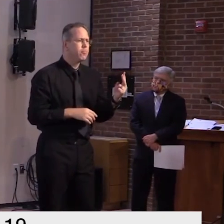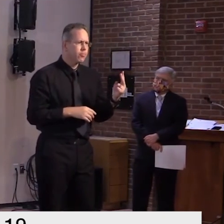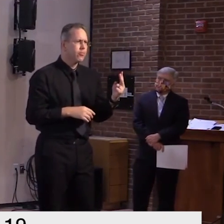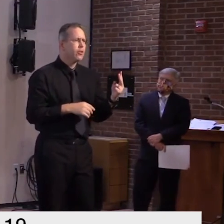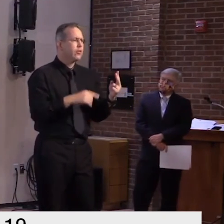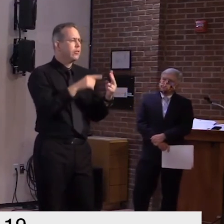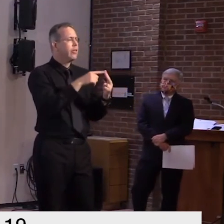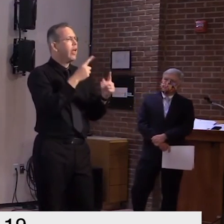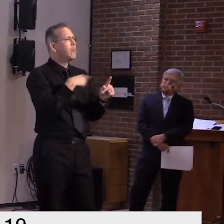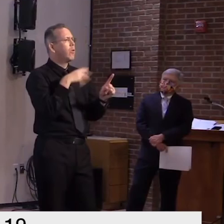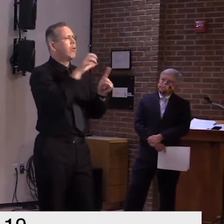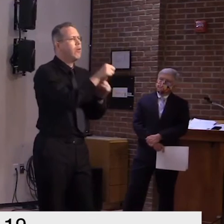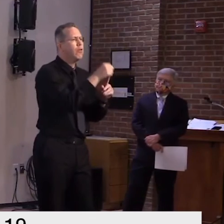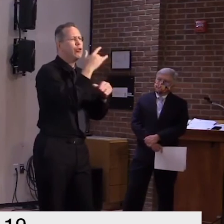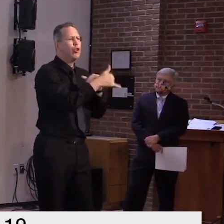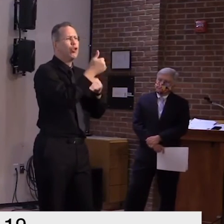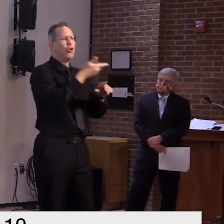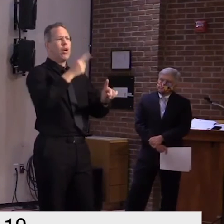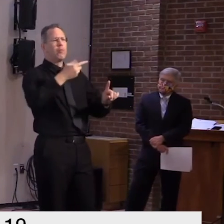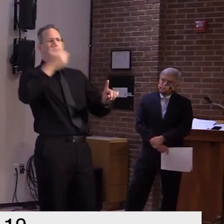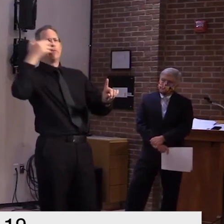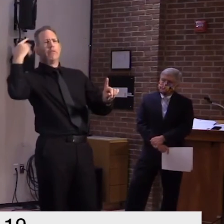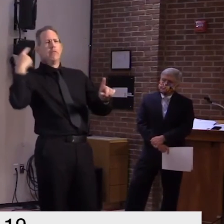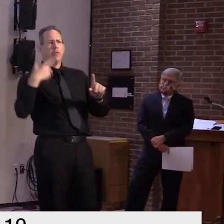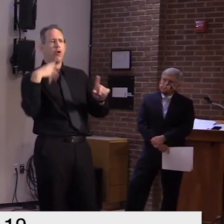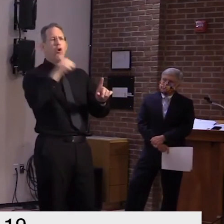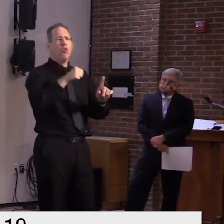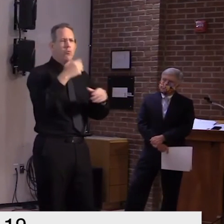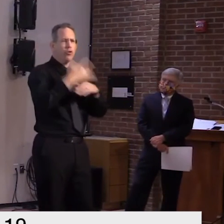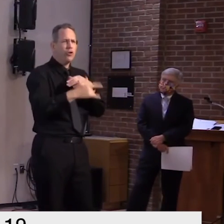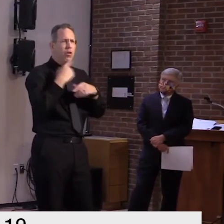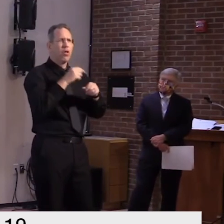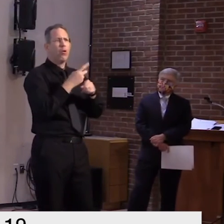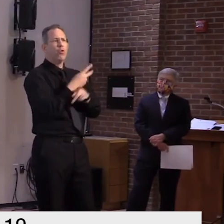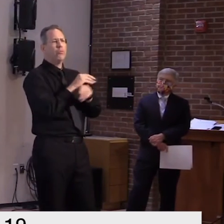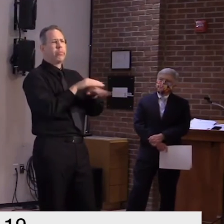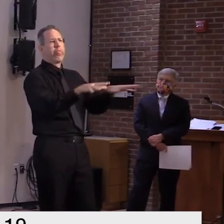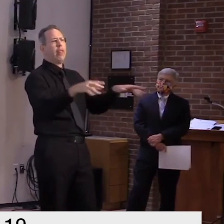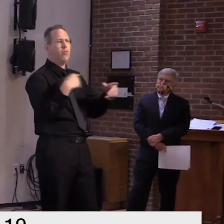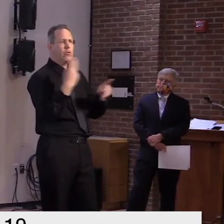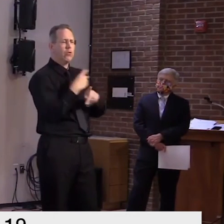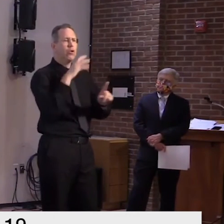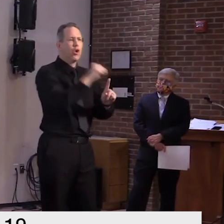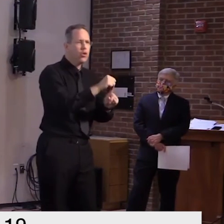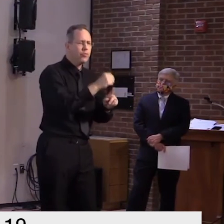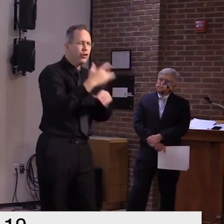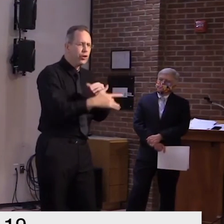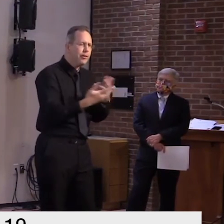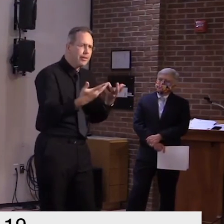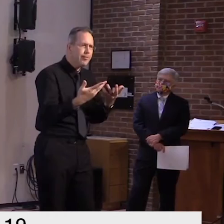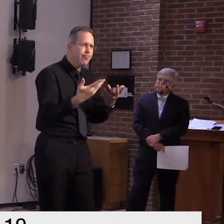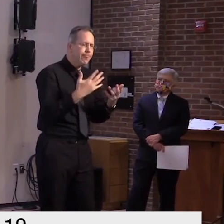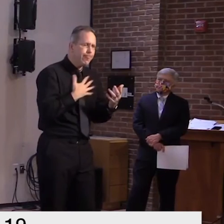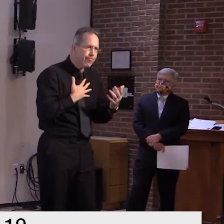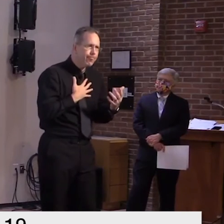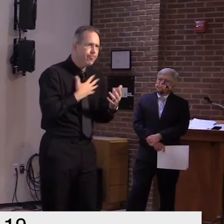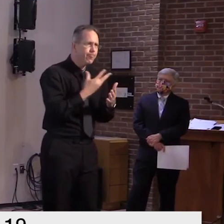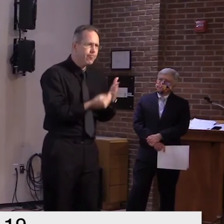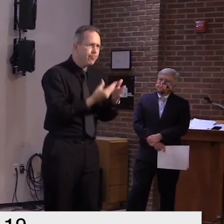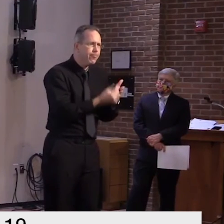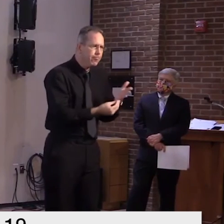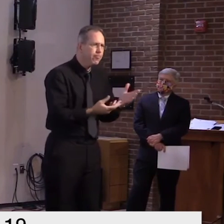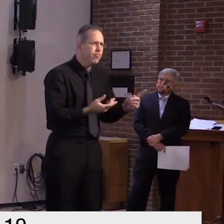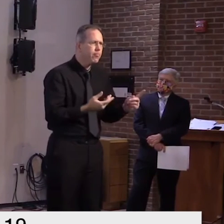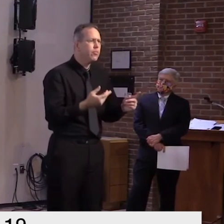on in the covid experience if you will but the reality is as commissioner hutt referred